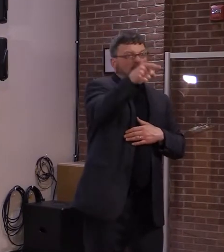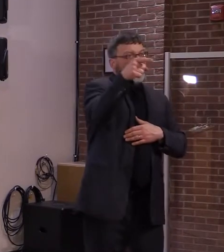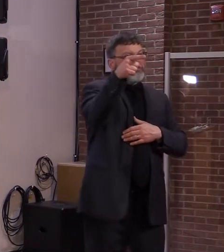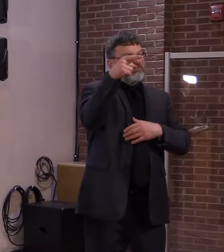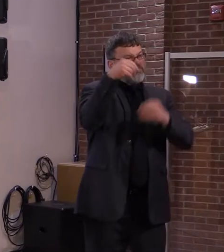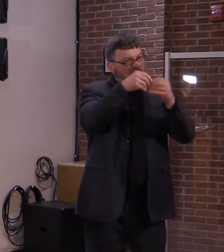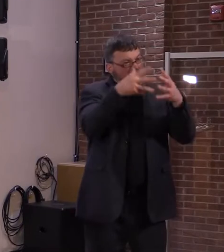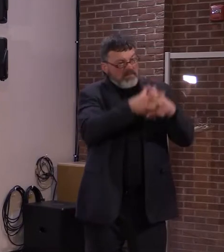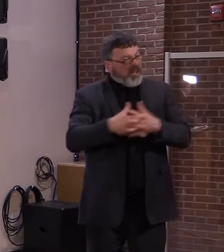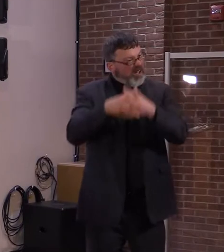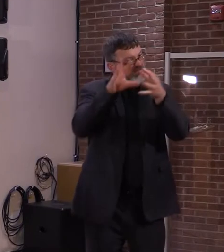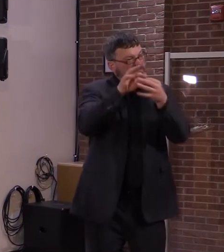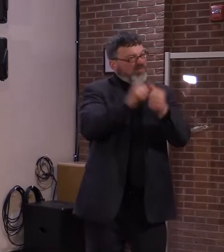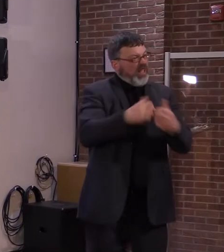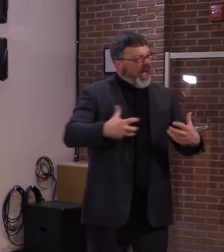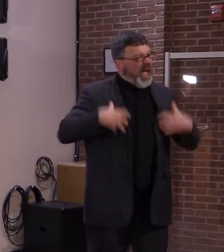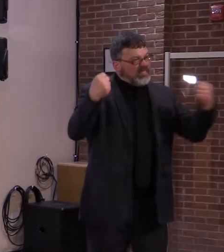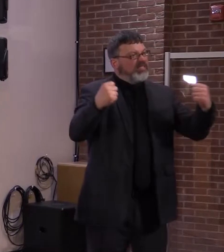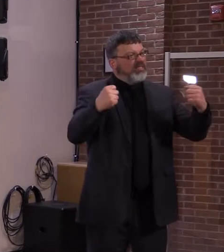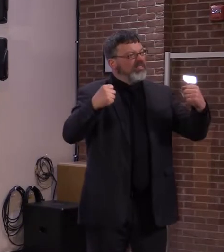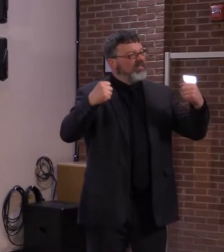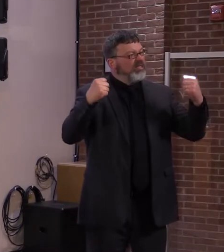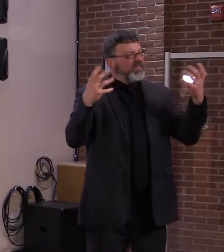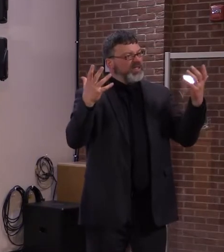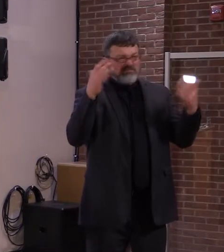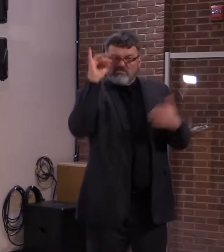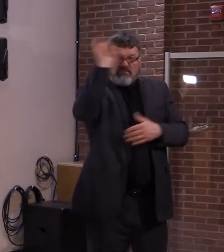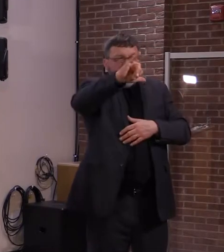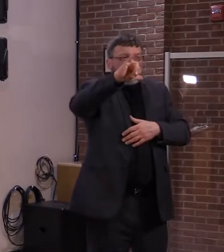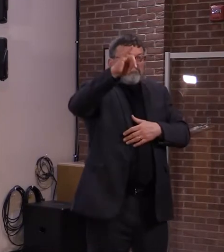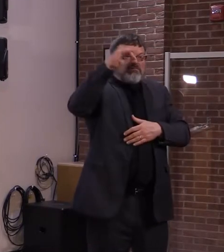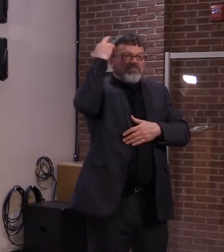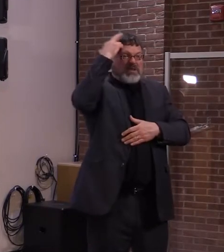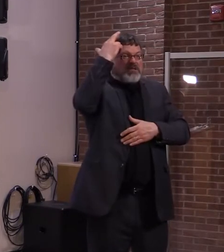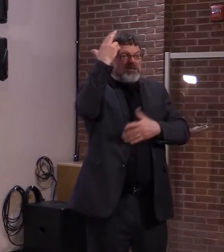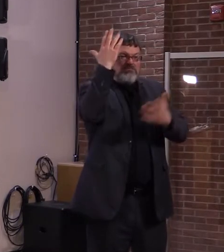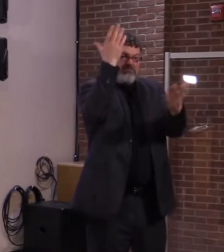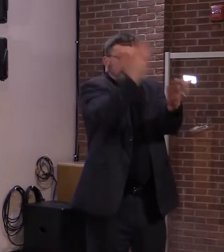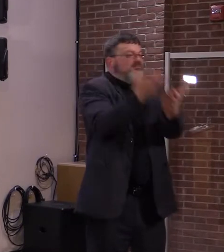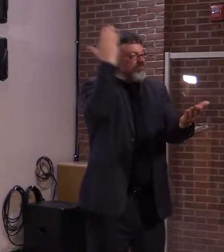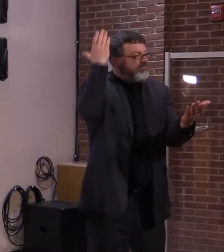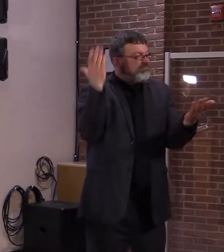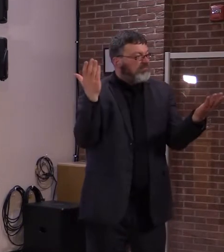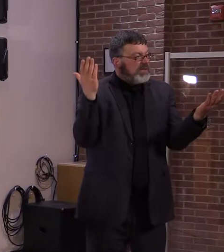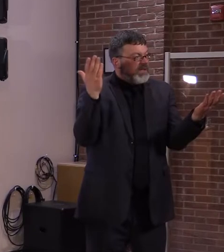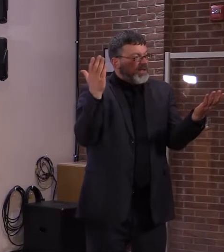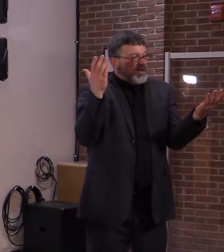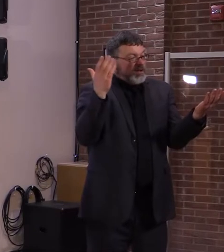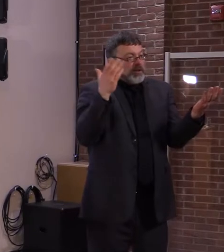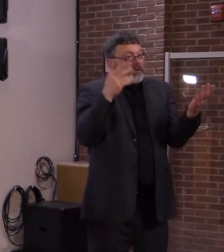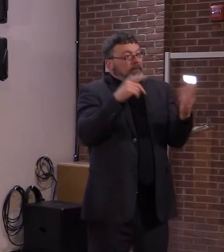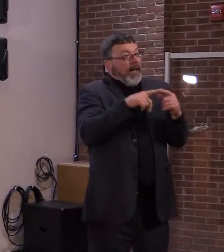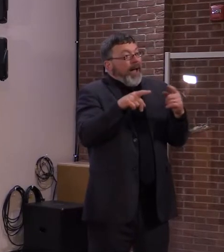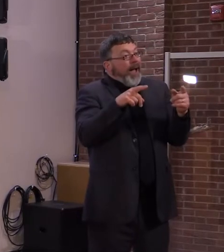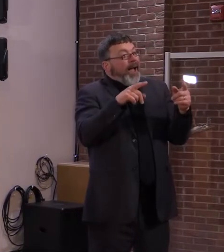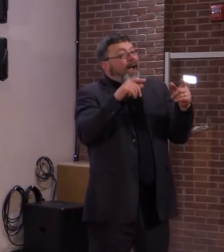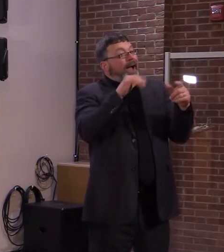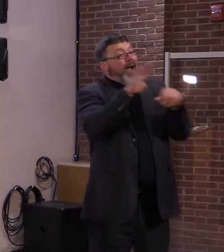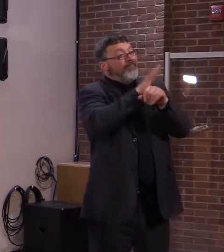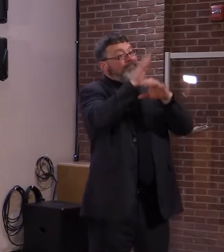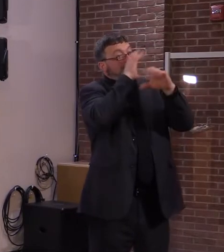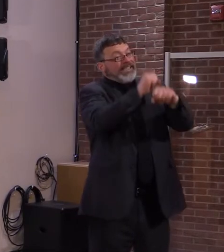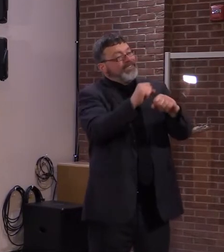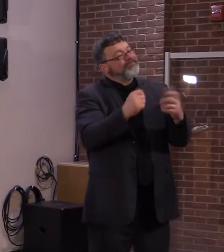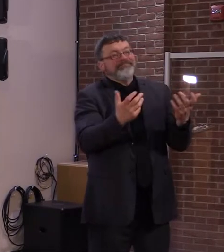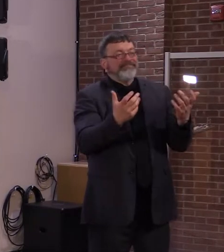But it's, again, not enough. I mean, we have to put this into context here. I think it was around 2.7